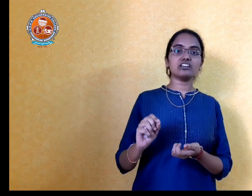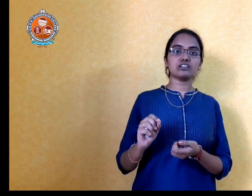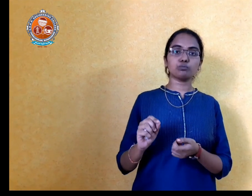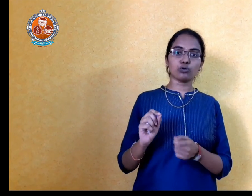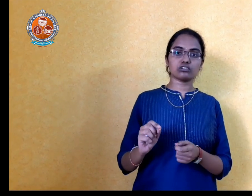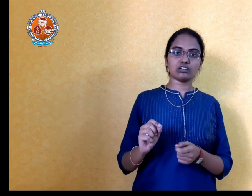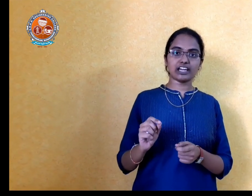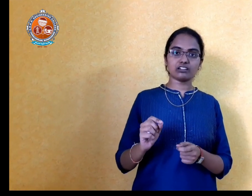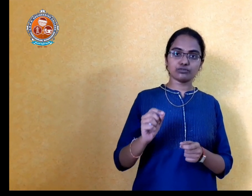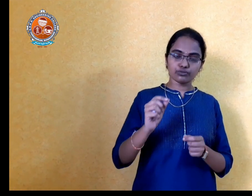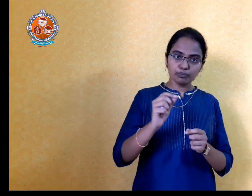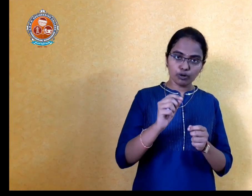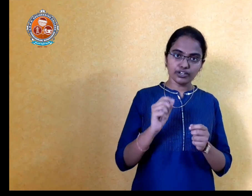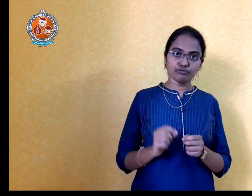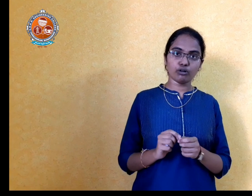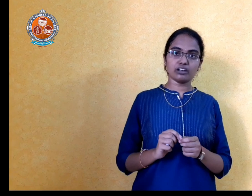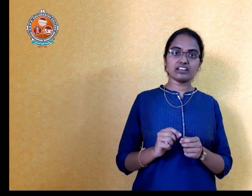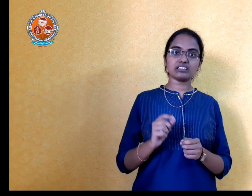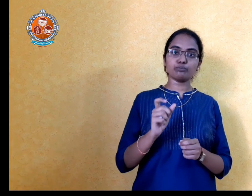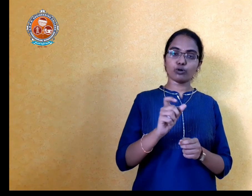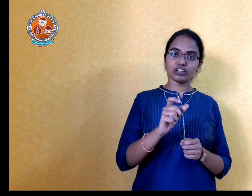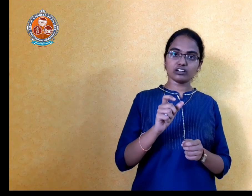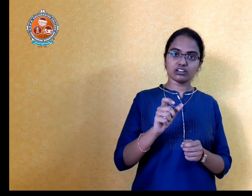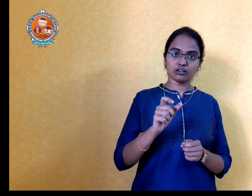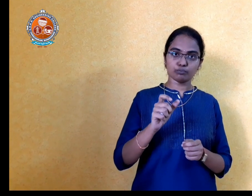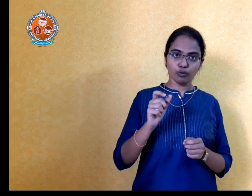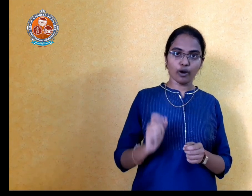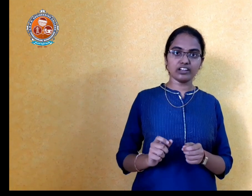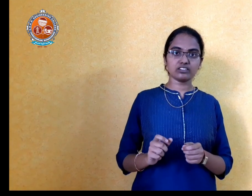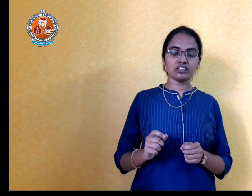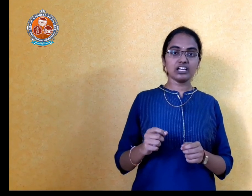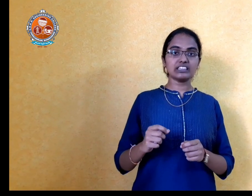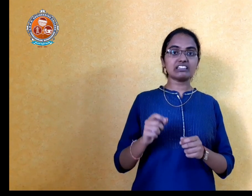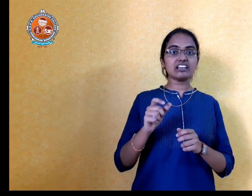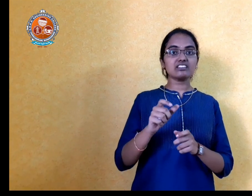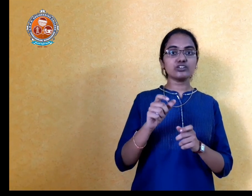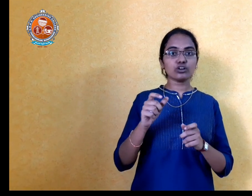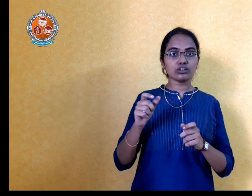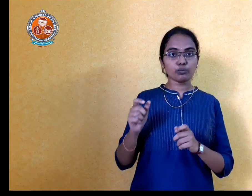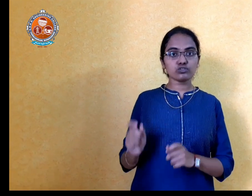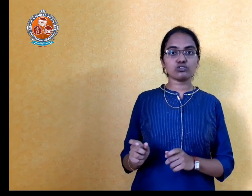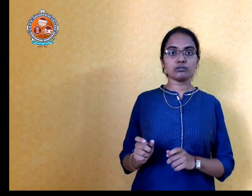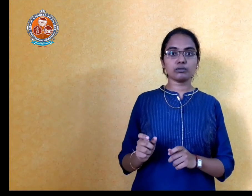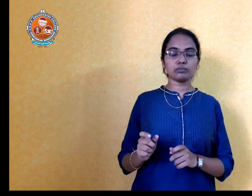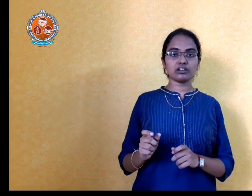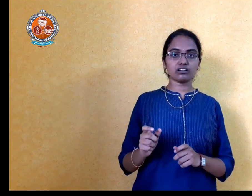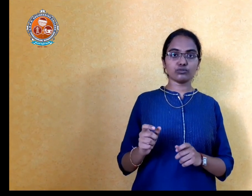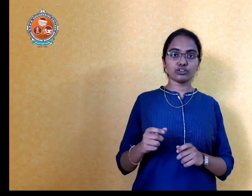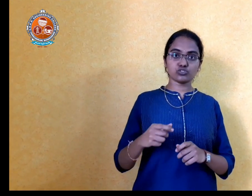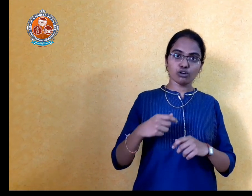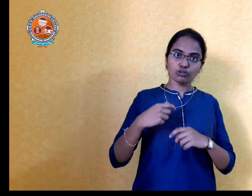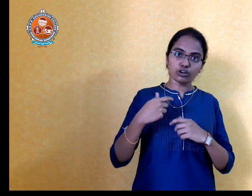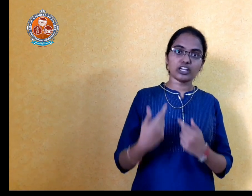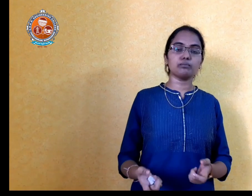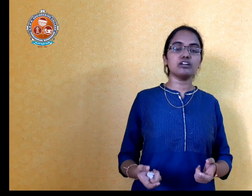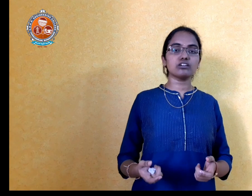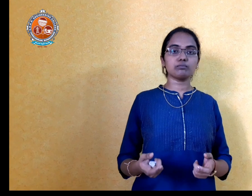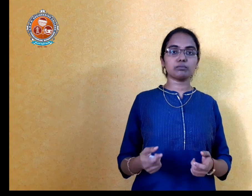in the book like important formulas, important points, the things that you are supposed to remember, which you are not able to remember.